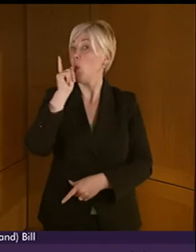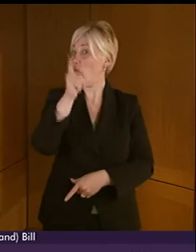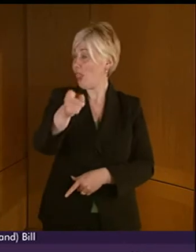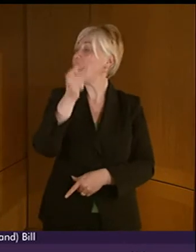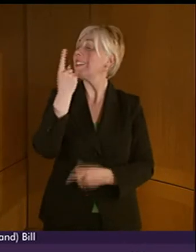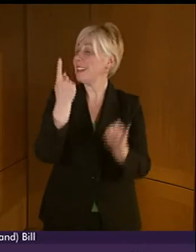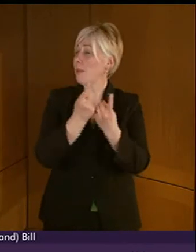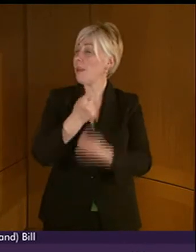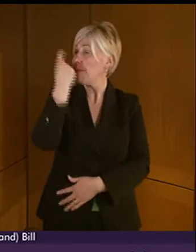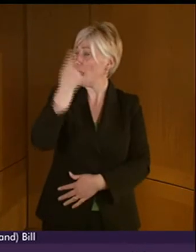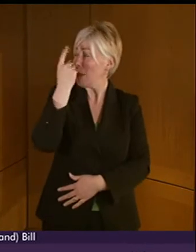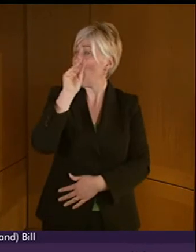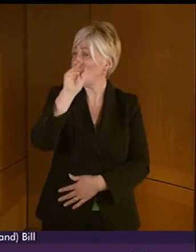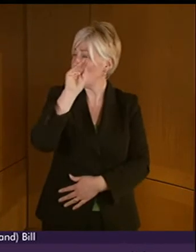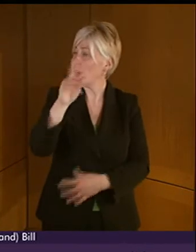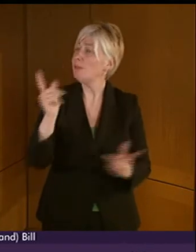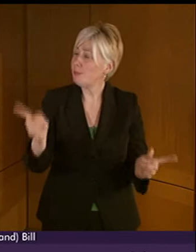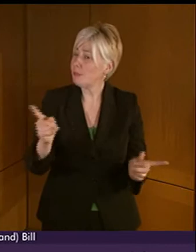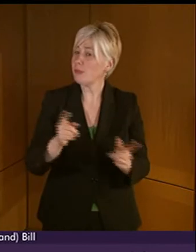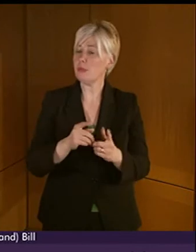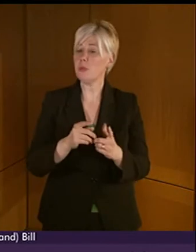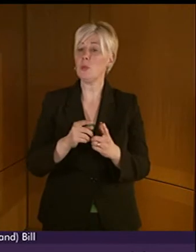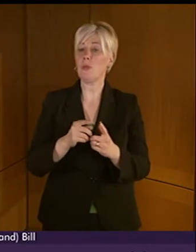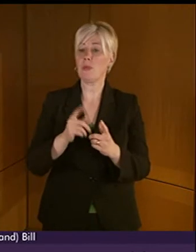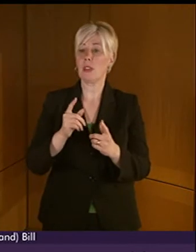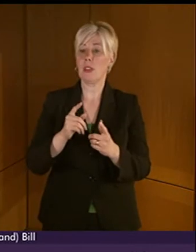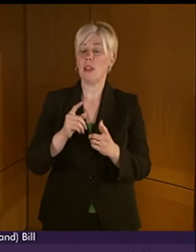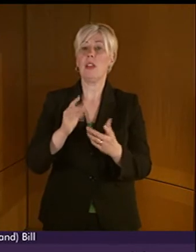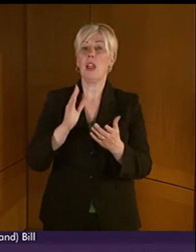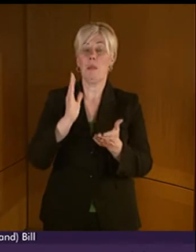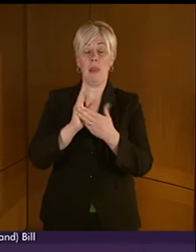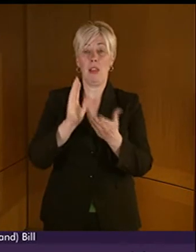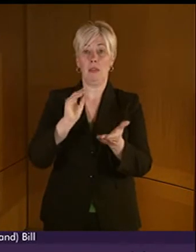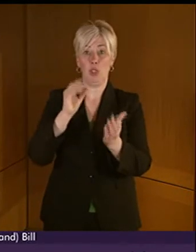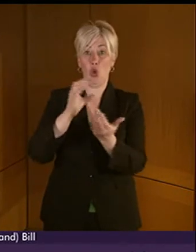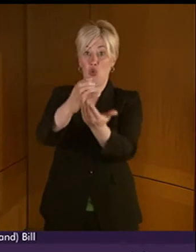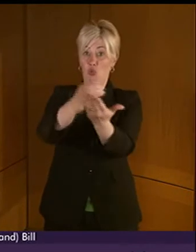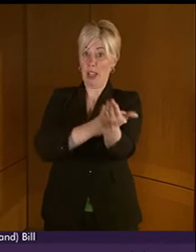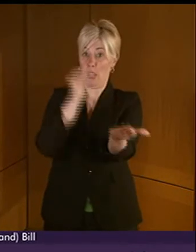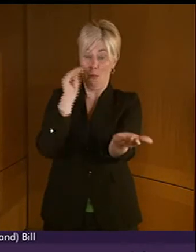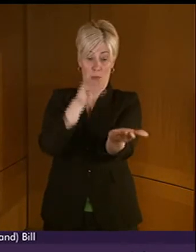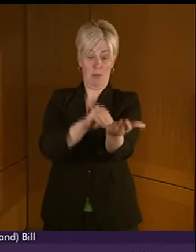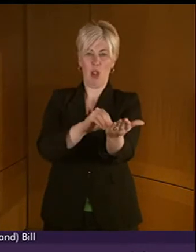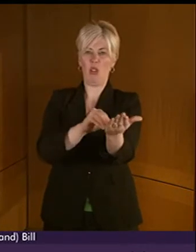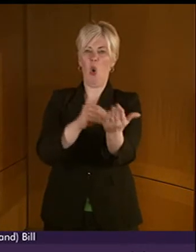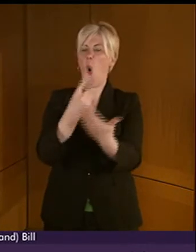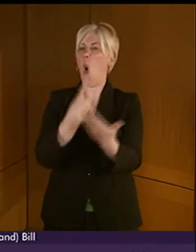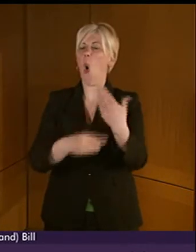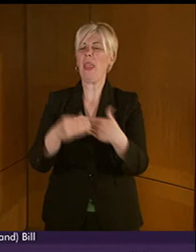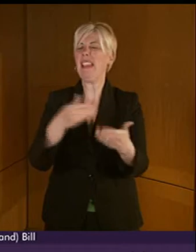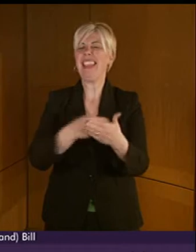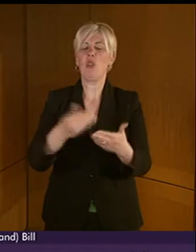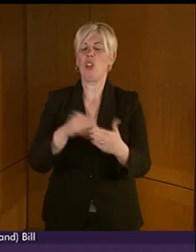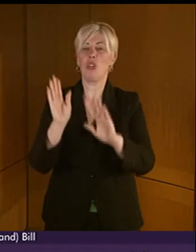future. We need to look at including it in the curriculum not only just as a language but as we've heard